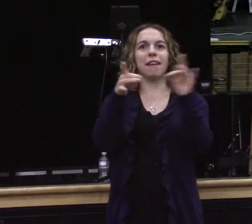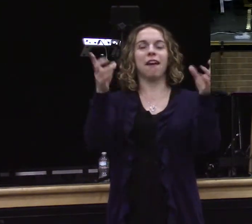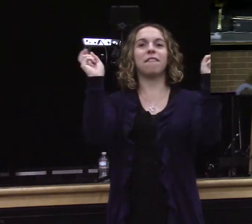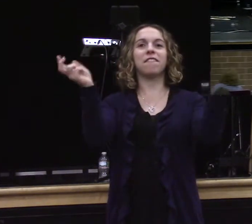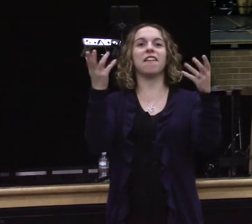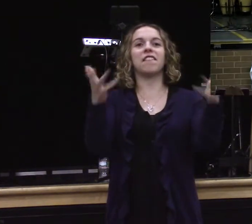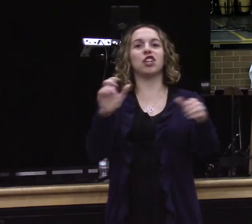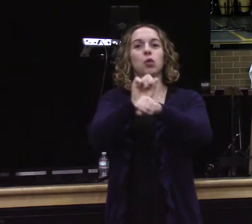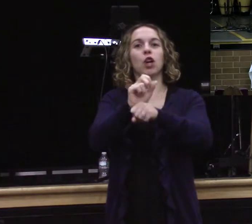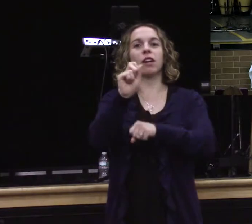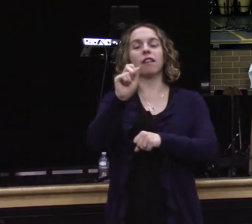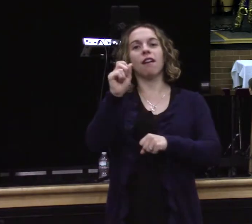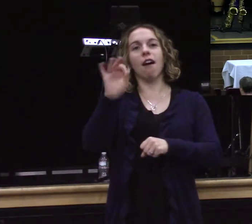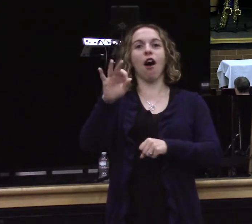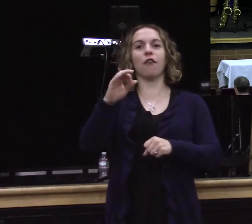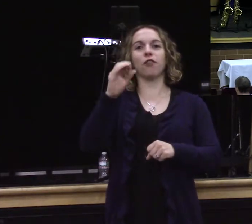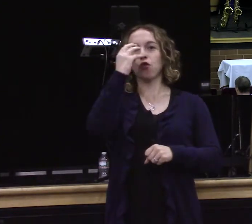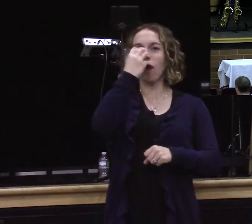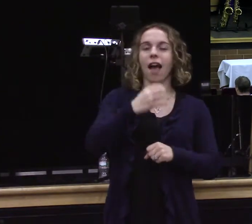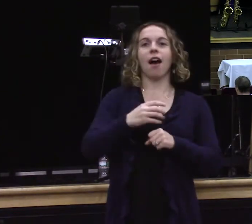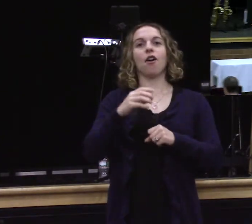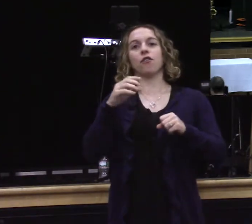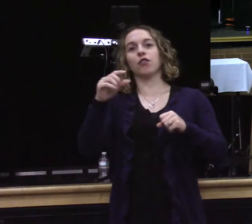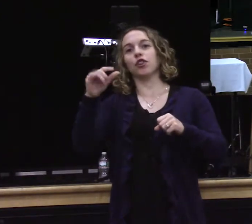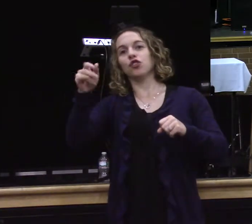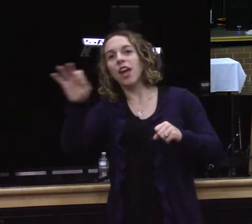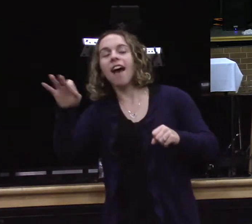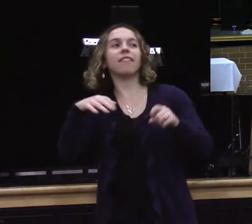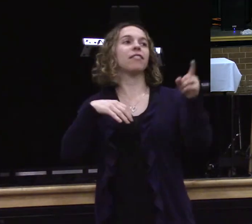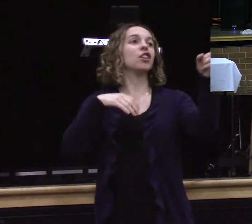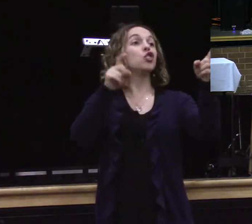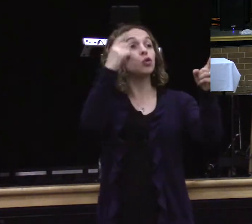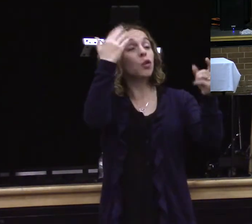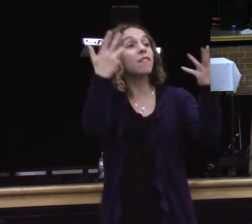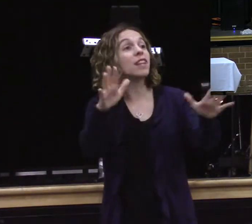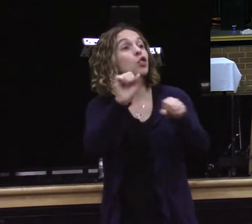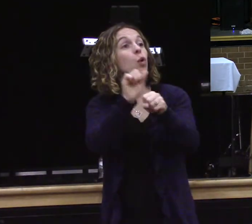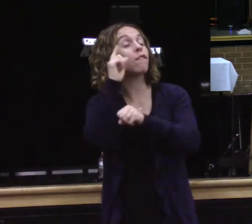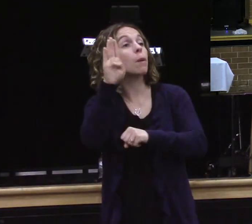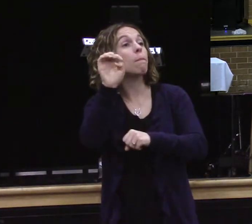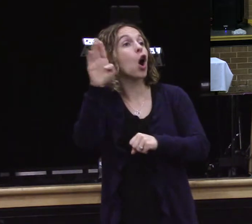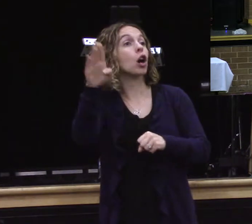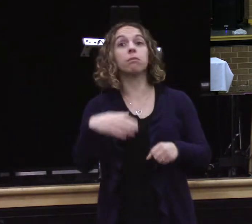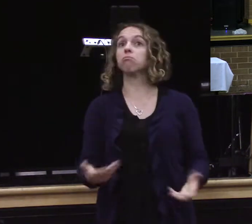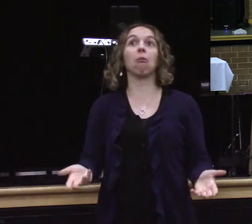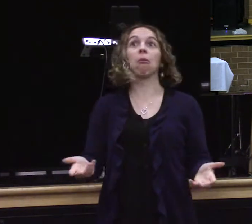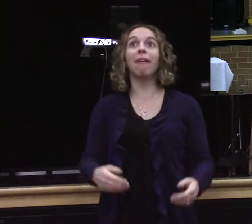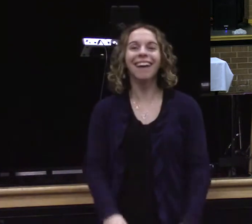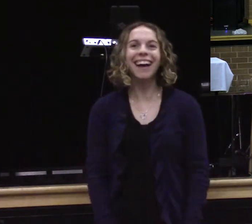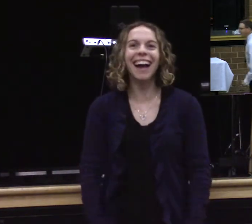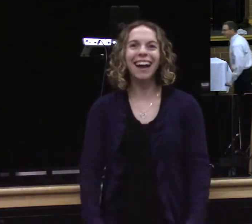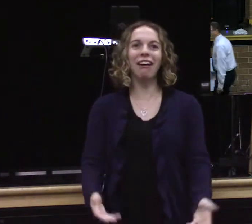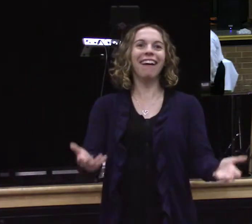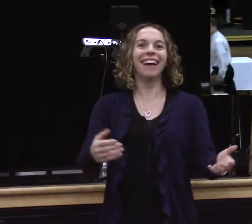George? Do you know that there's a finished work of Jeff, Barb? Do you know that there's a finished work of Barb? And we need to